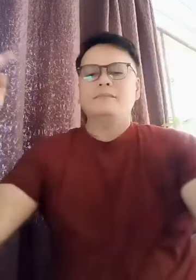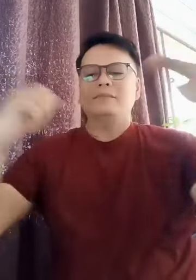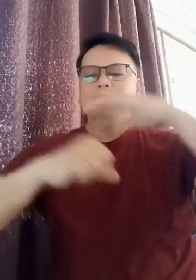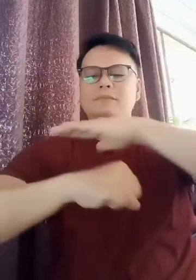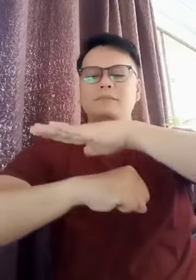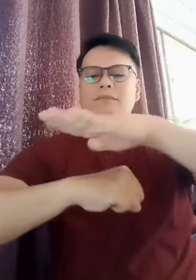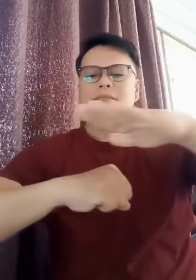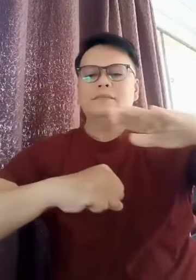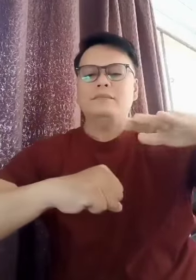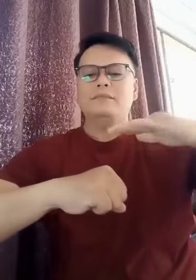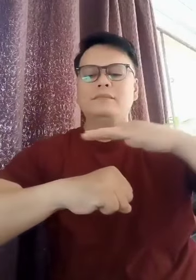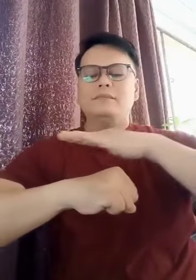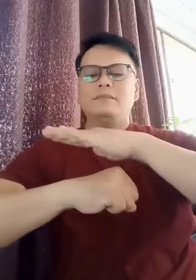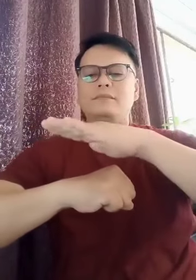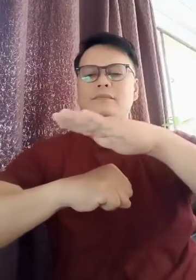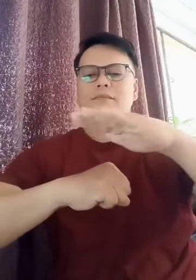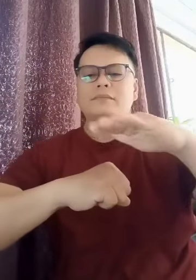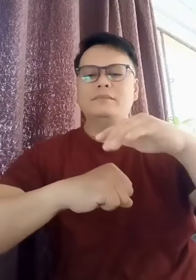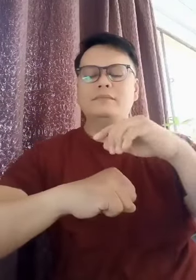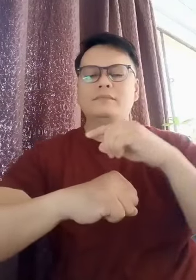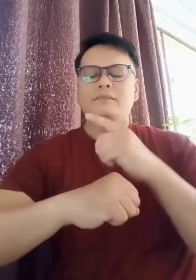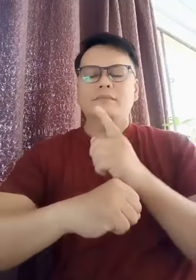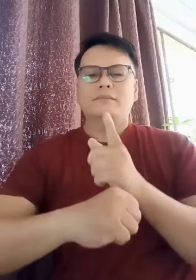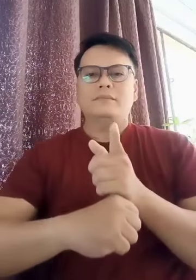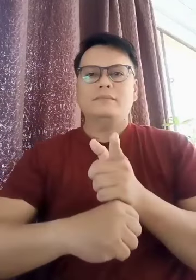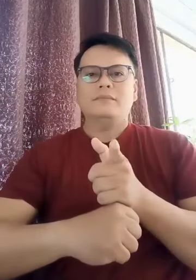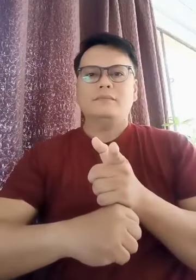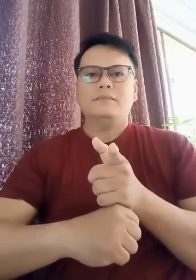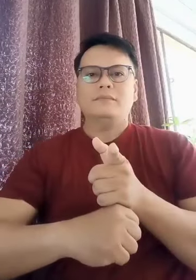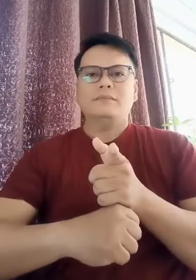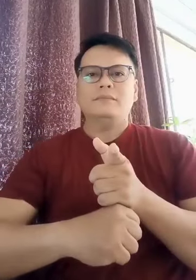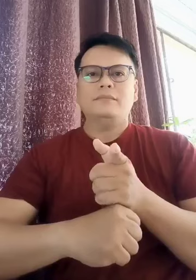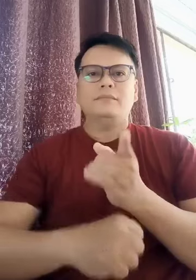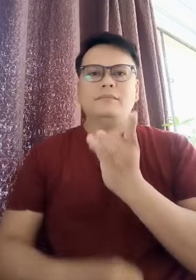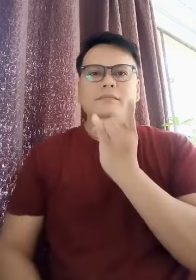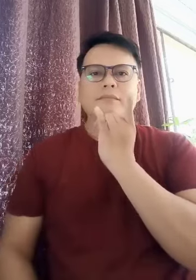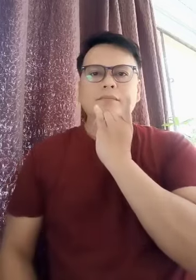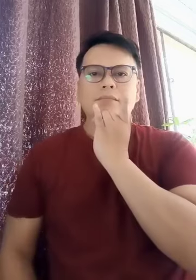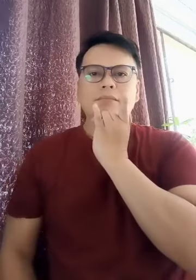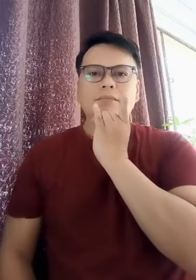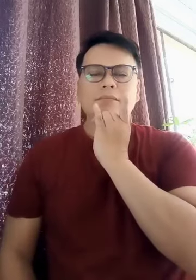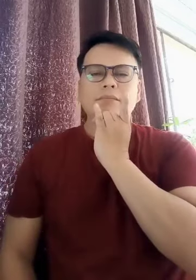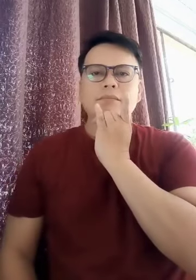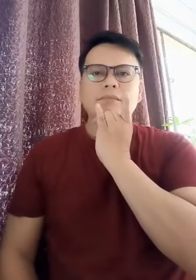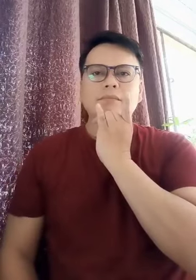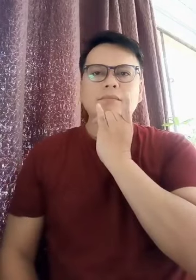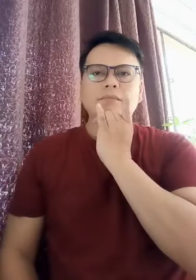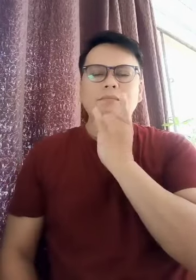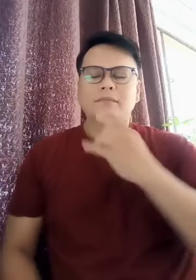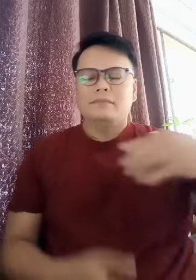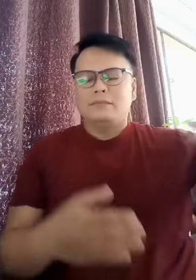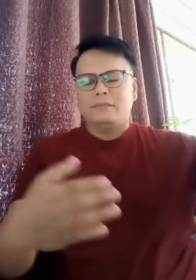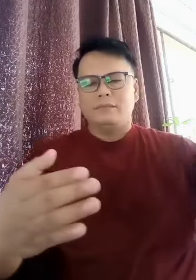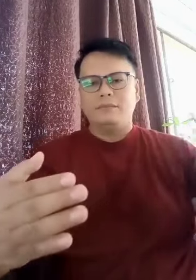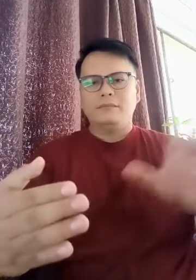heavens above, I can write what is wrong, I can